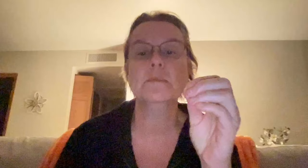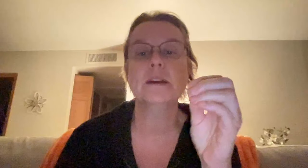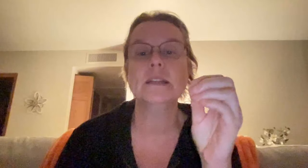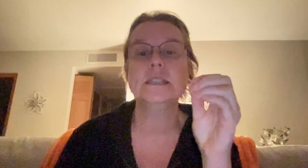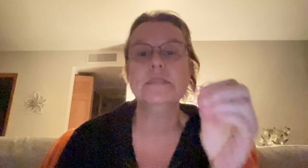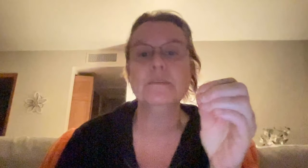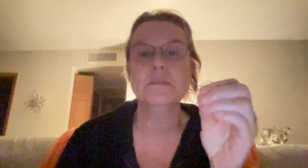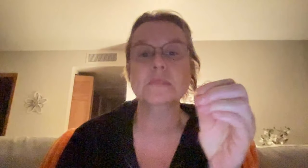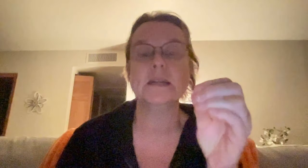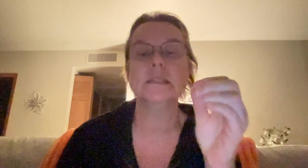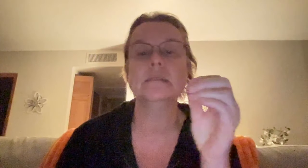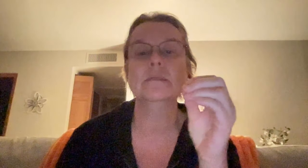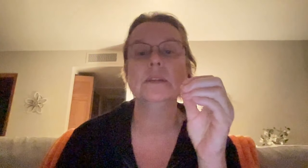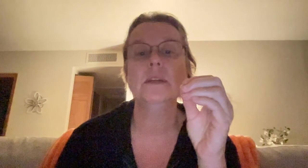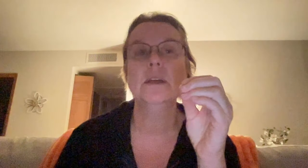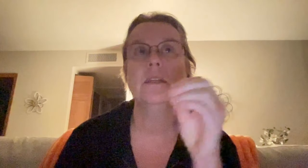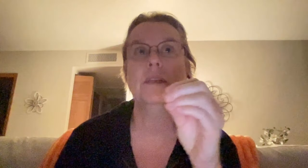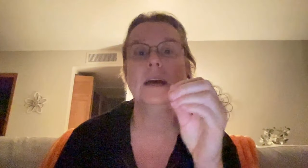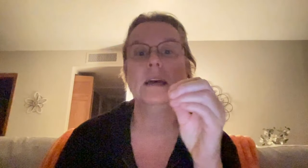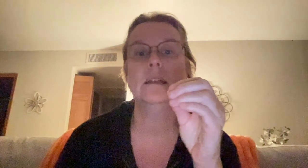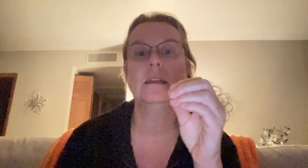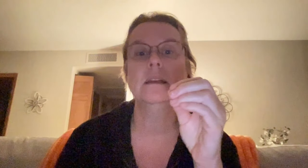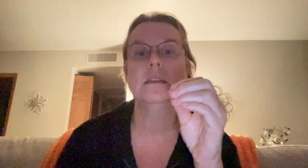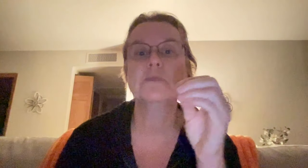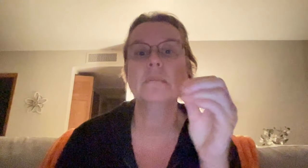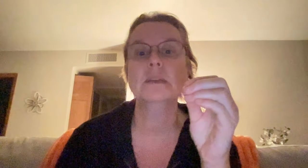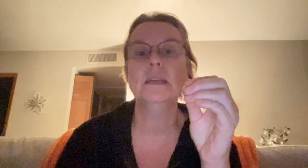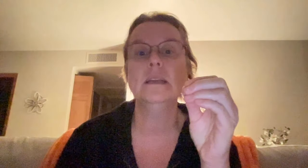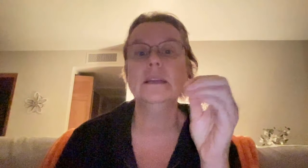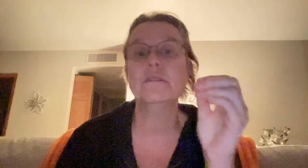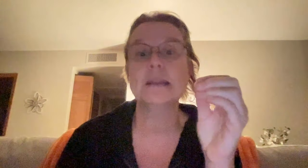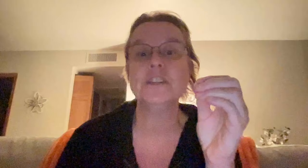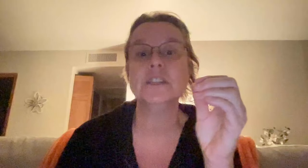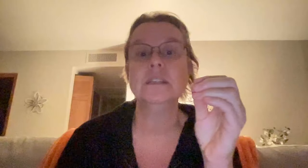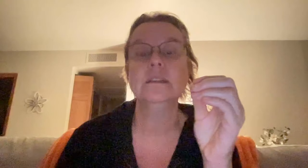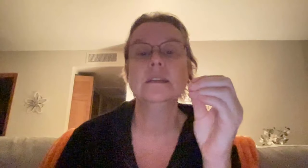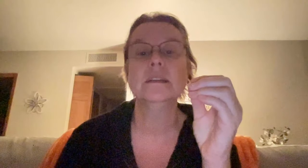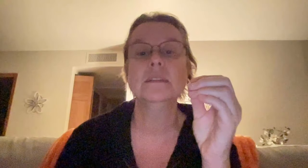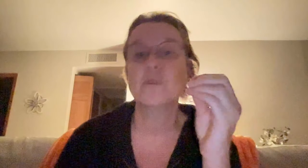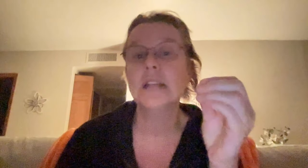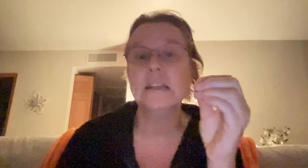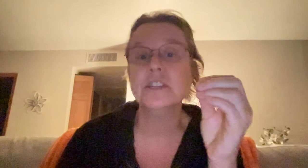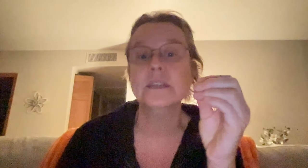to provide a different perspective than probably information, more logic.